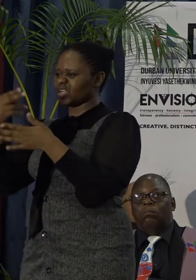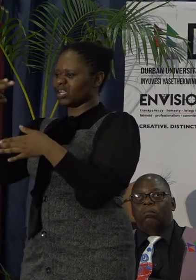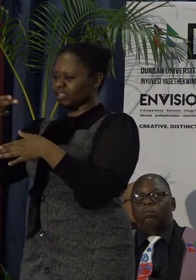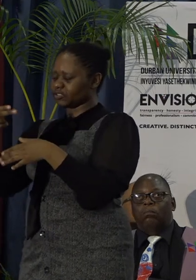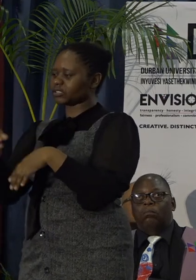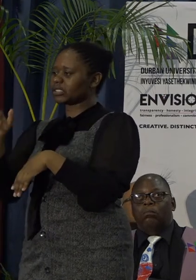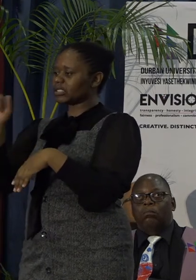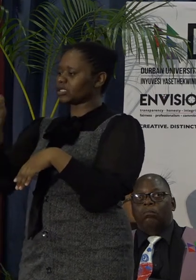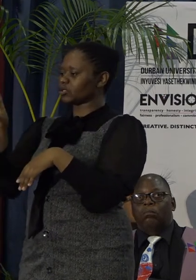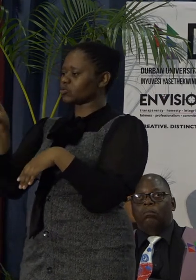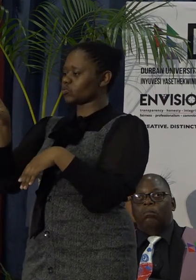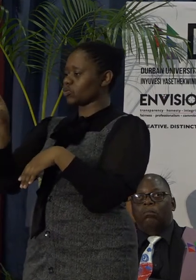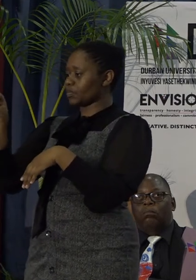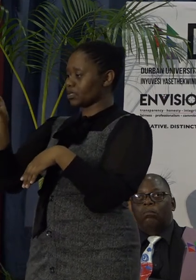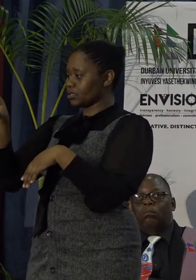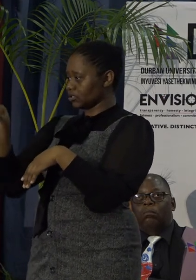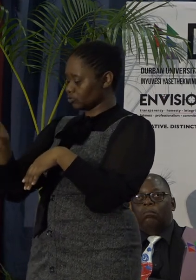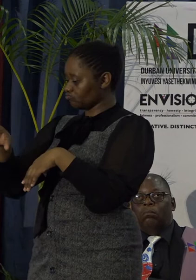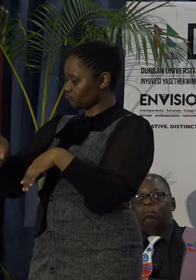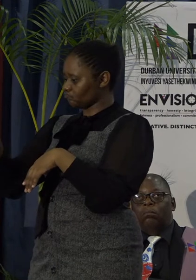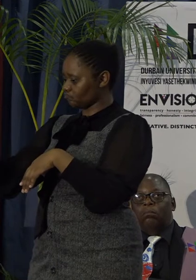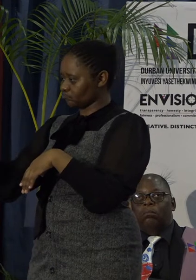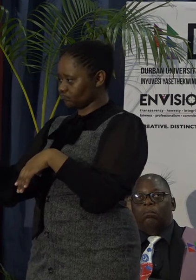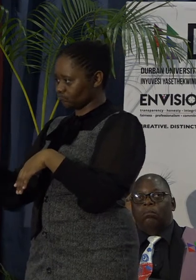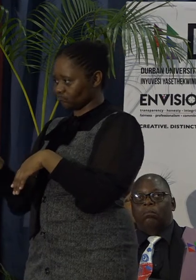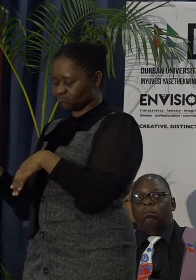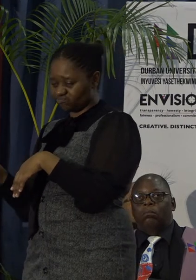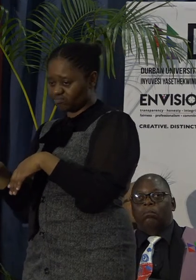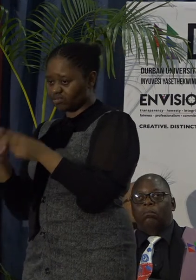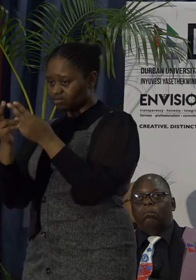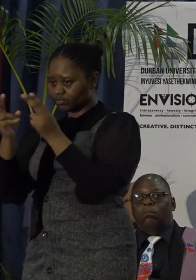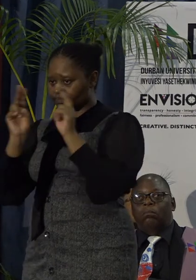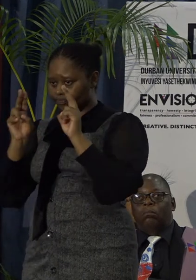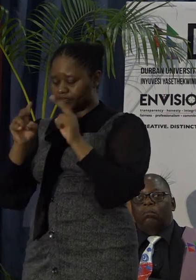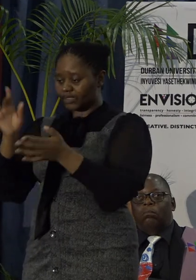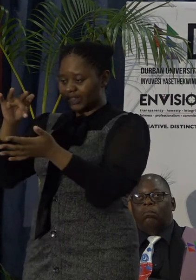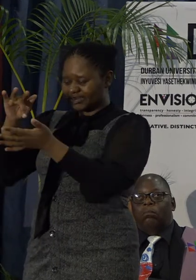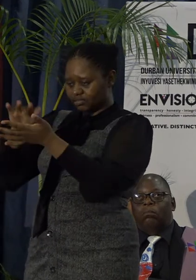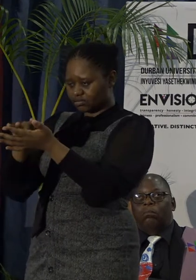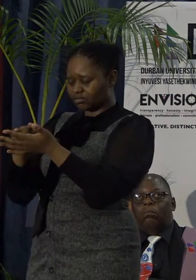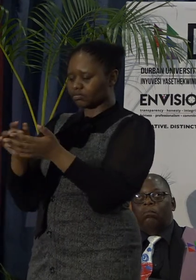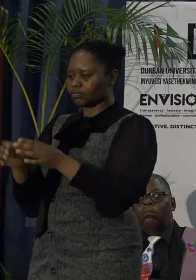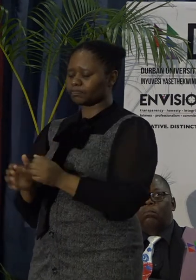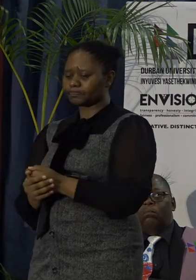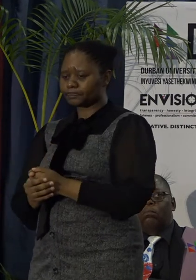the Indomis Office Block. Go to the Inobis Center Block.